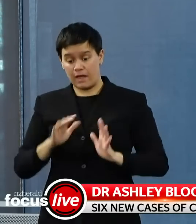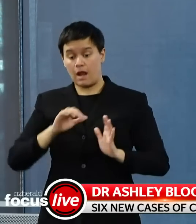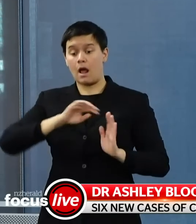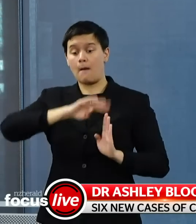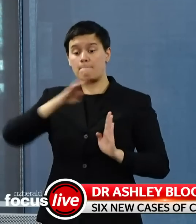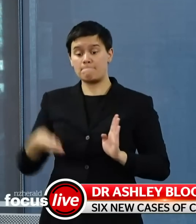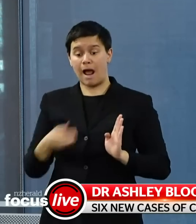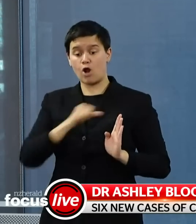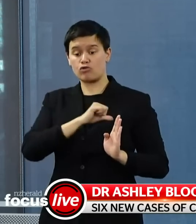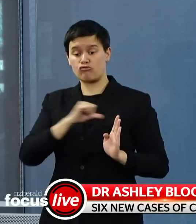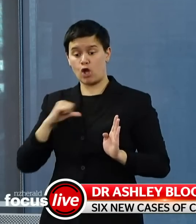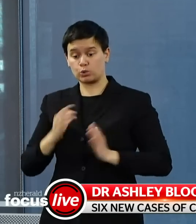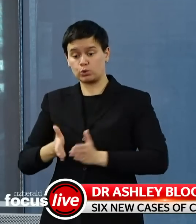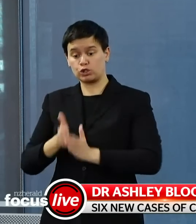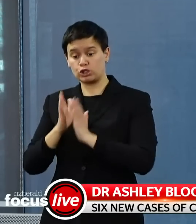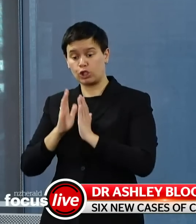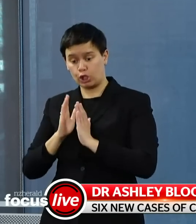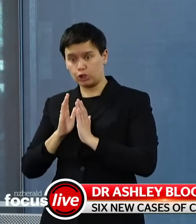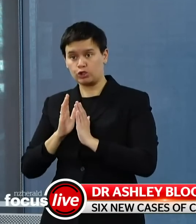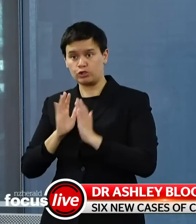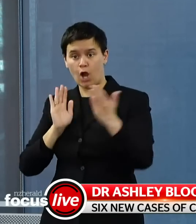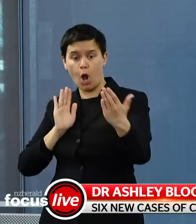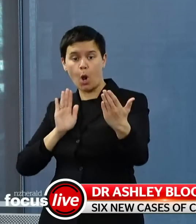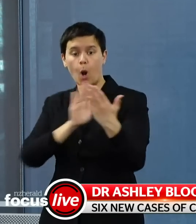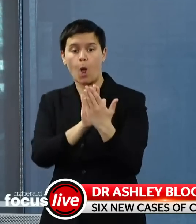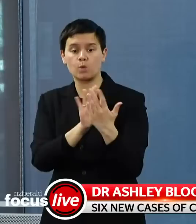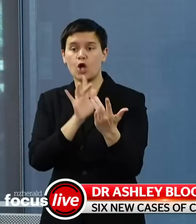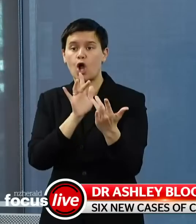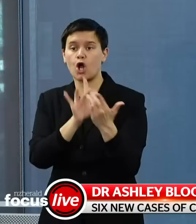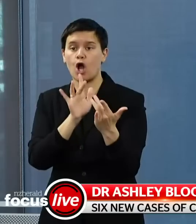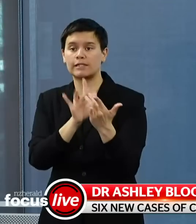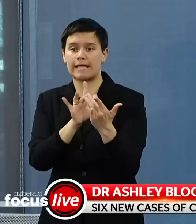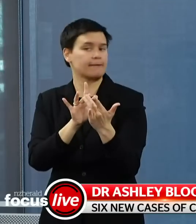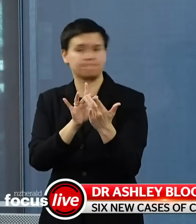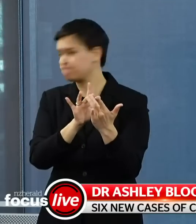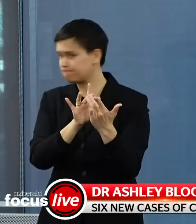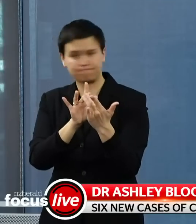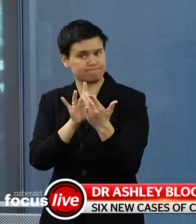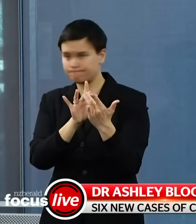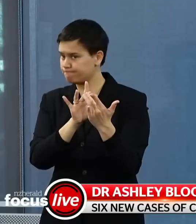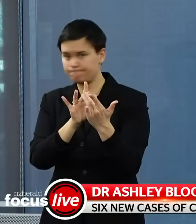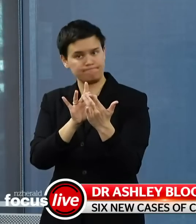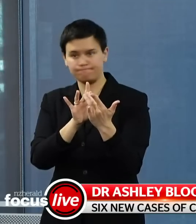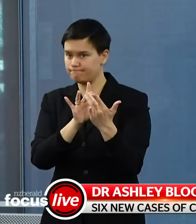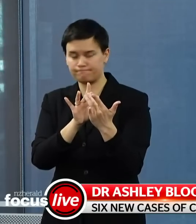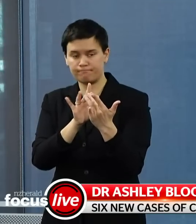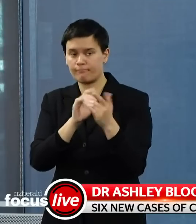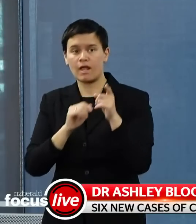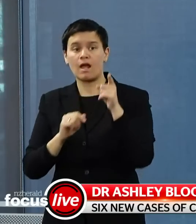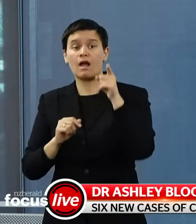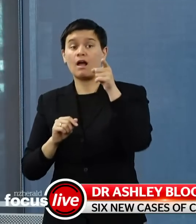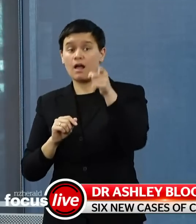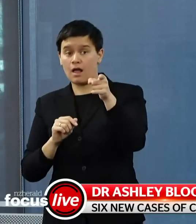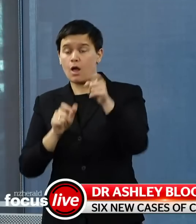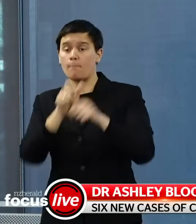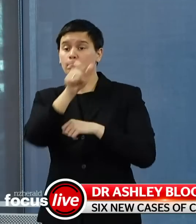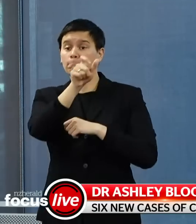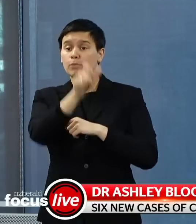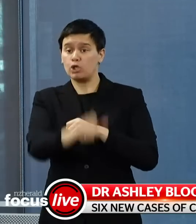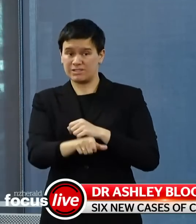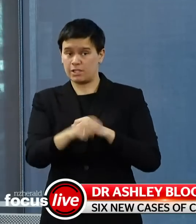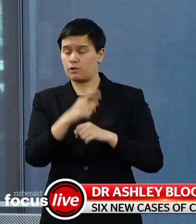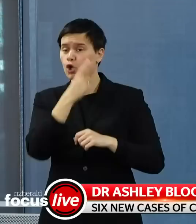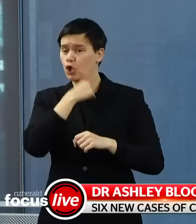Roskill event and that the reason this new subcluster has arisen is because there was a visit by people who